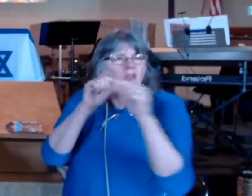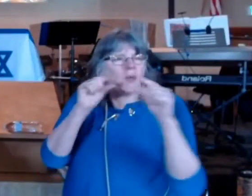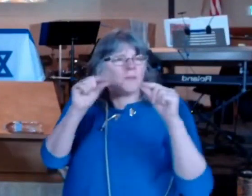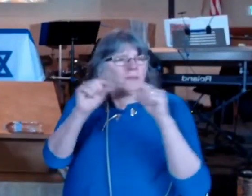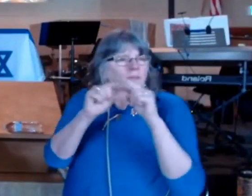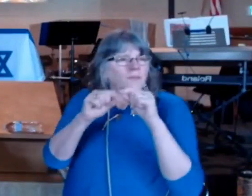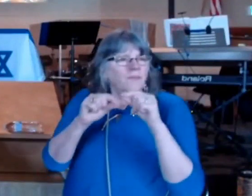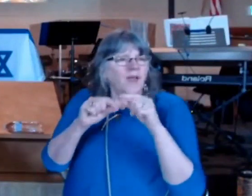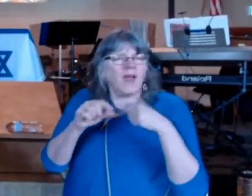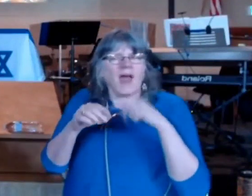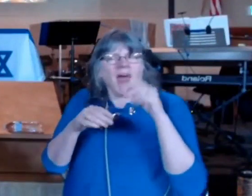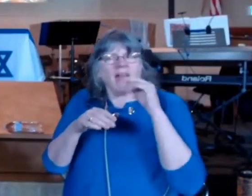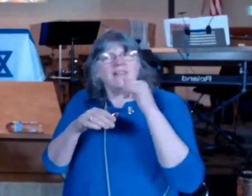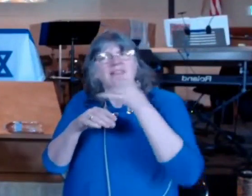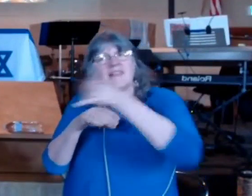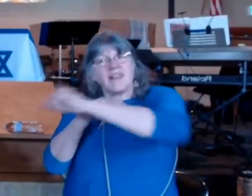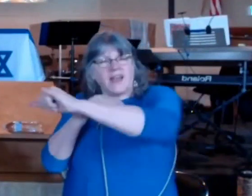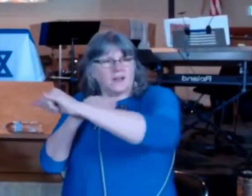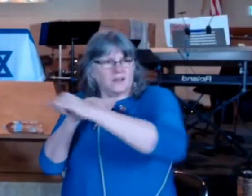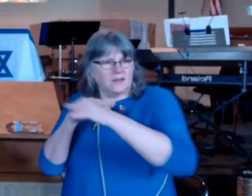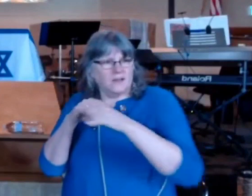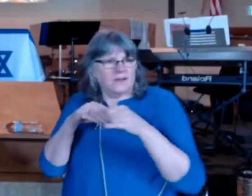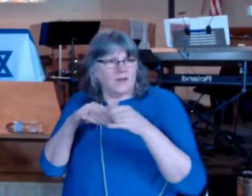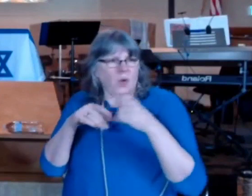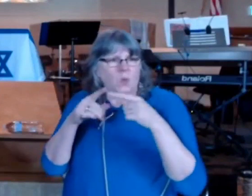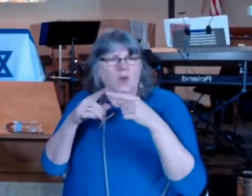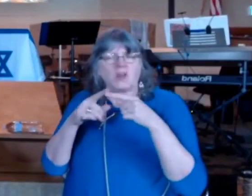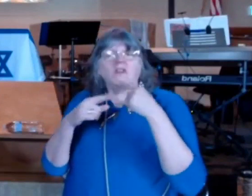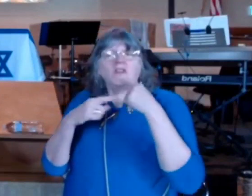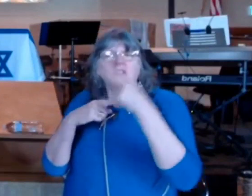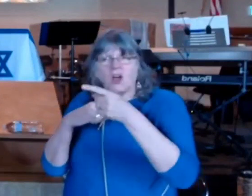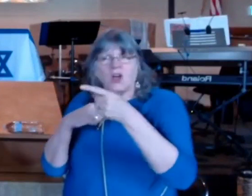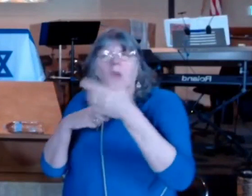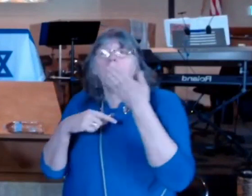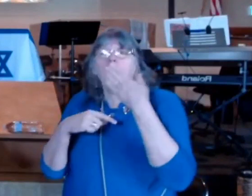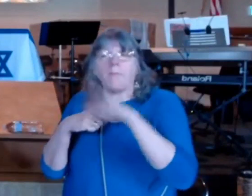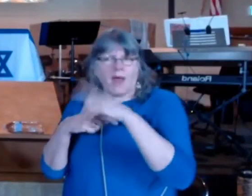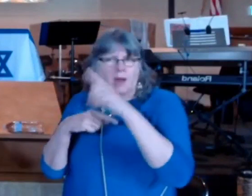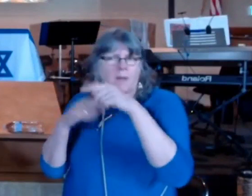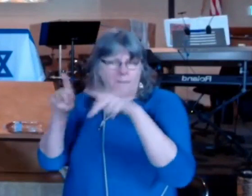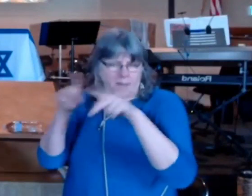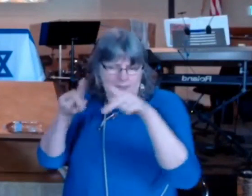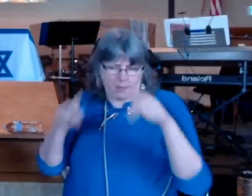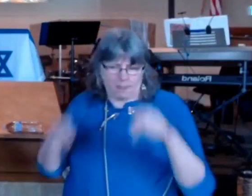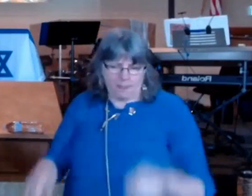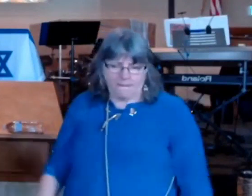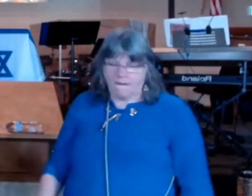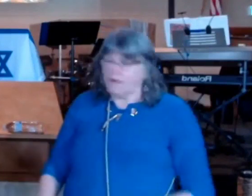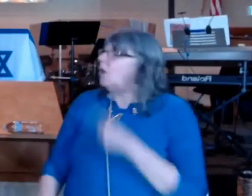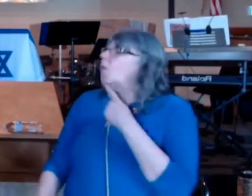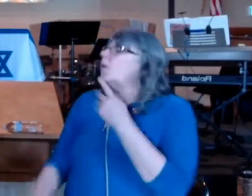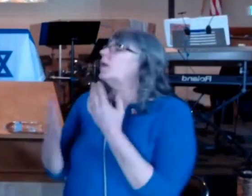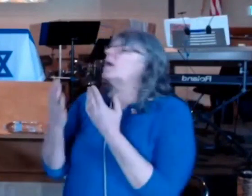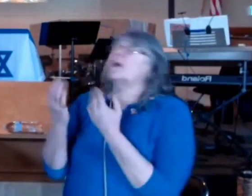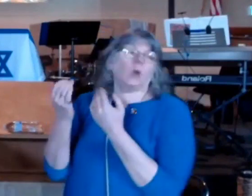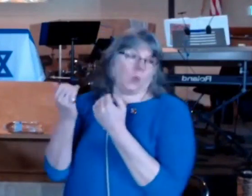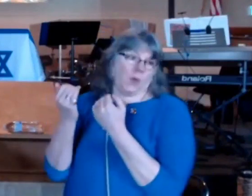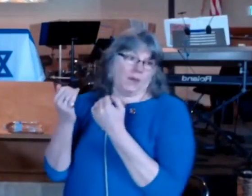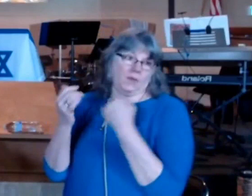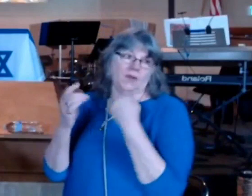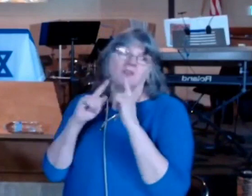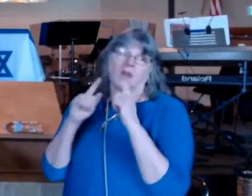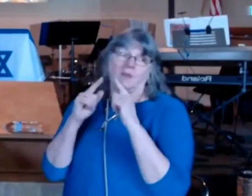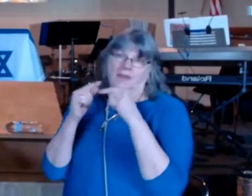and slender but I'm not going to talk about this today I'll wait for it when we come to that Tarsha